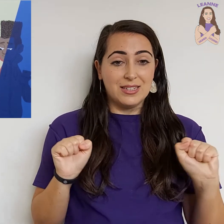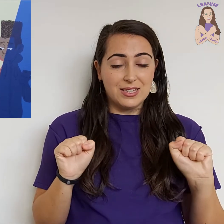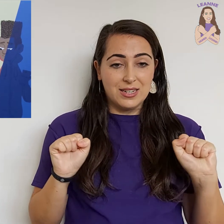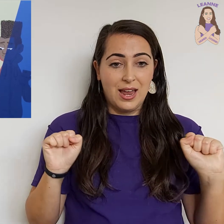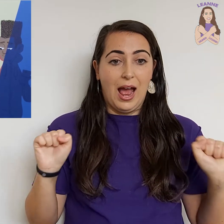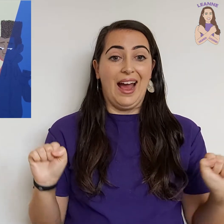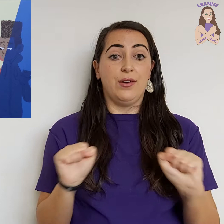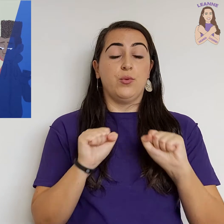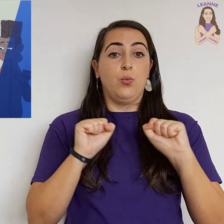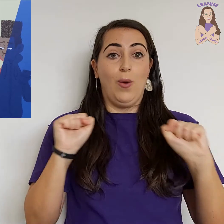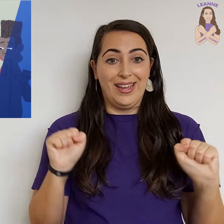and wait.